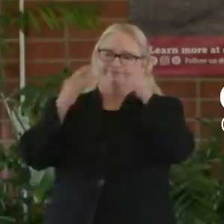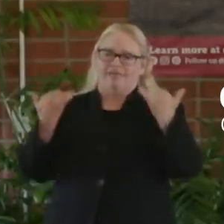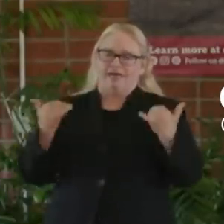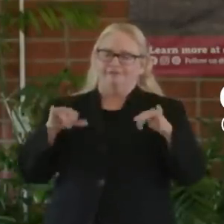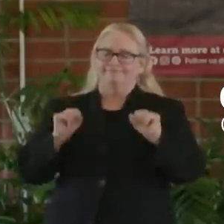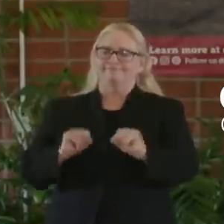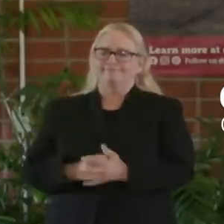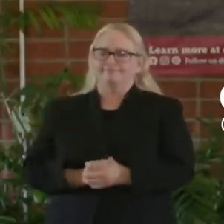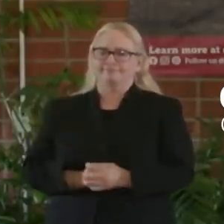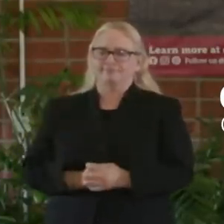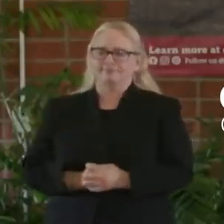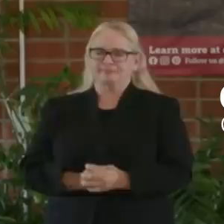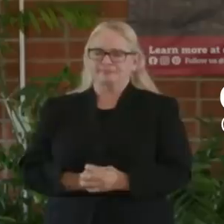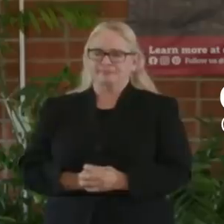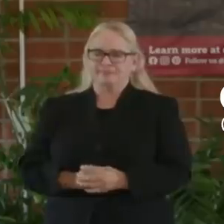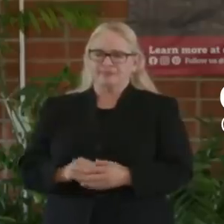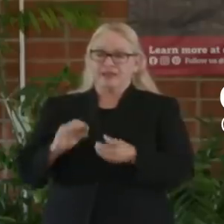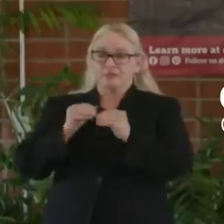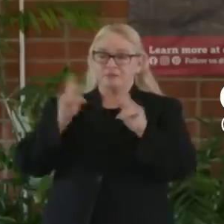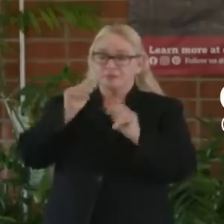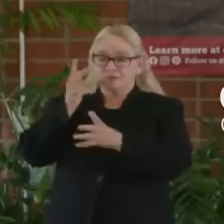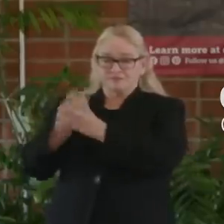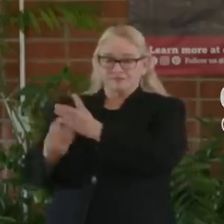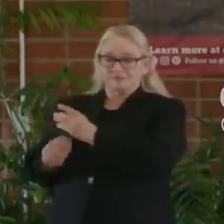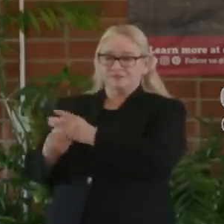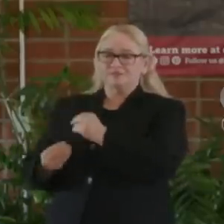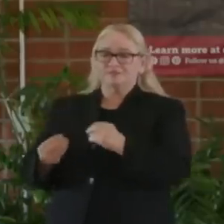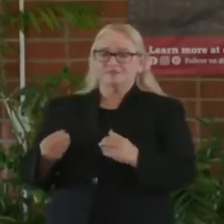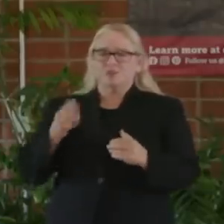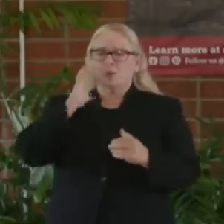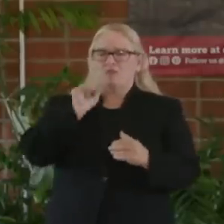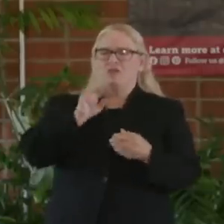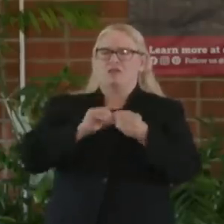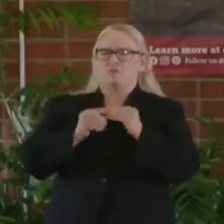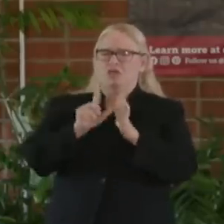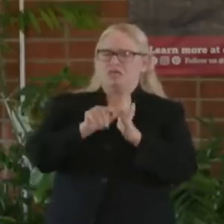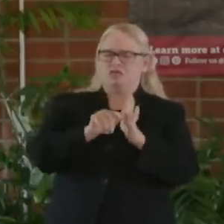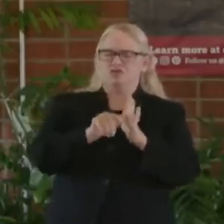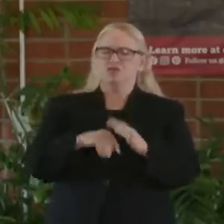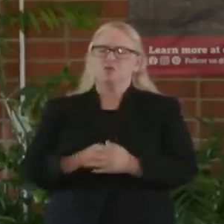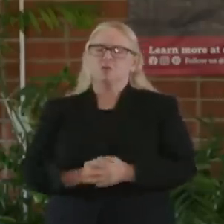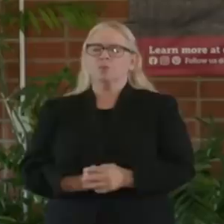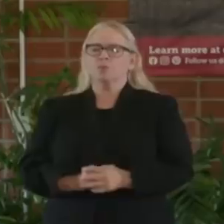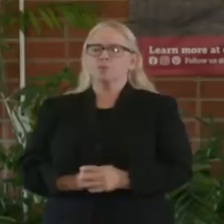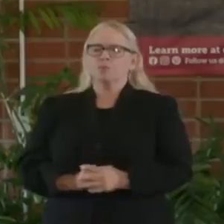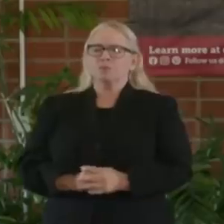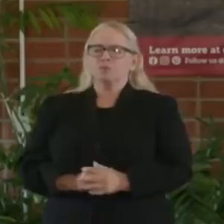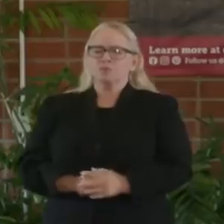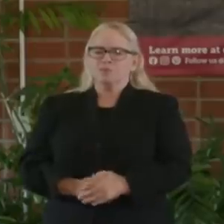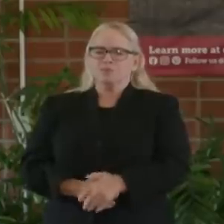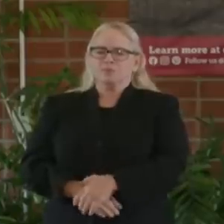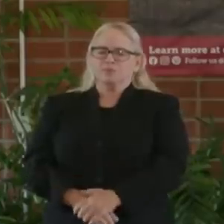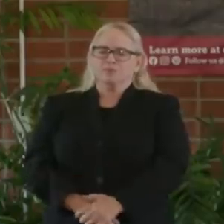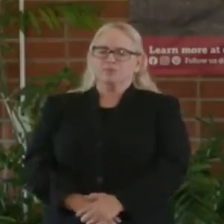growing, a number of people losing their lives, and I'll talk about that in a moment, also growing, it's not happening evenly in every